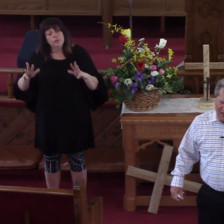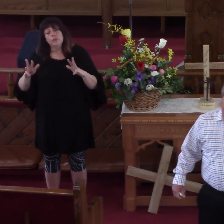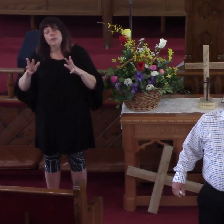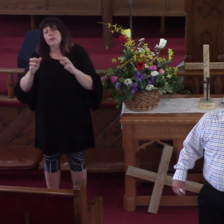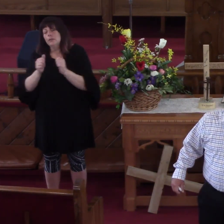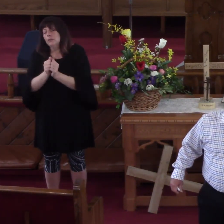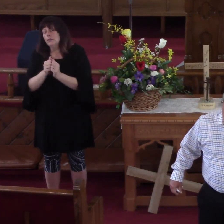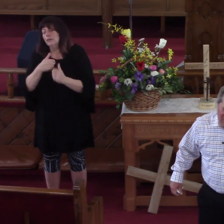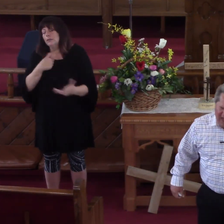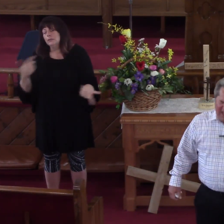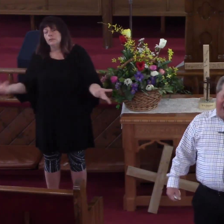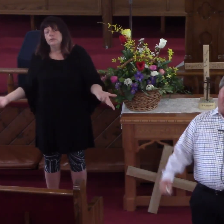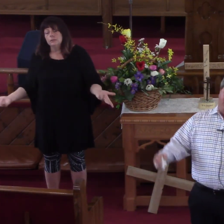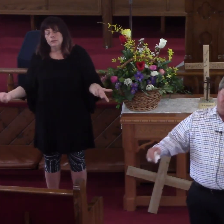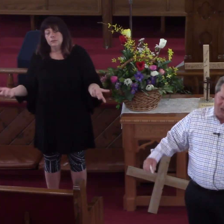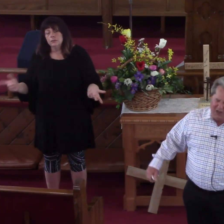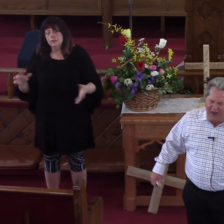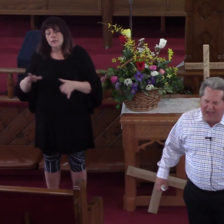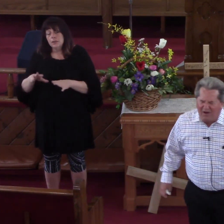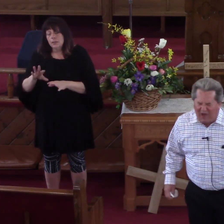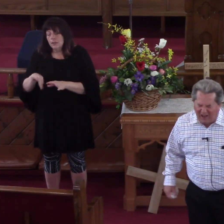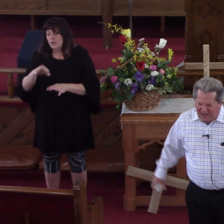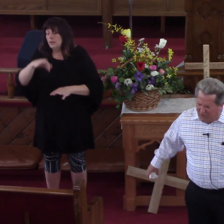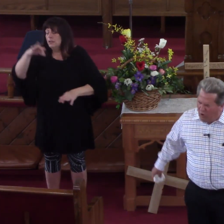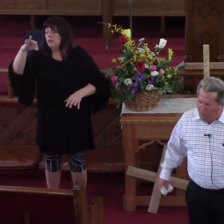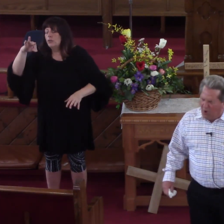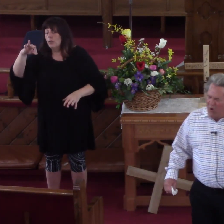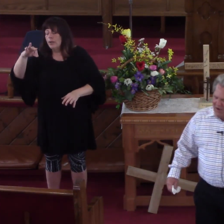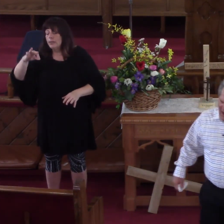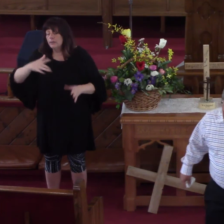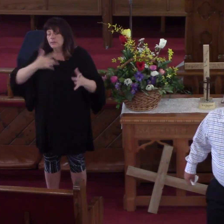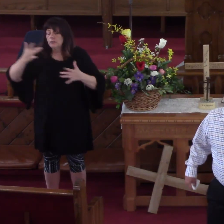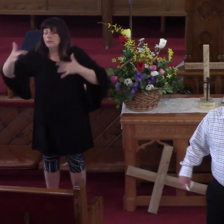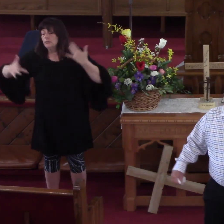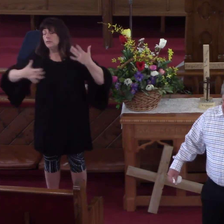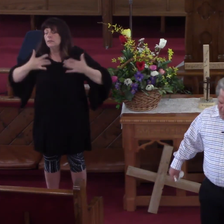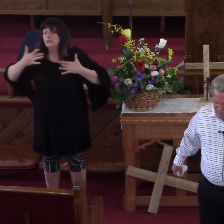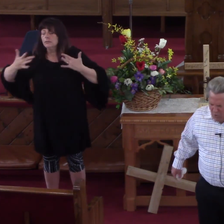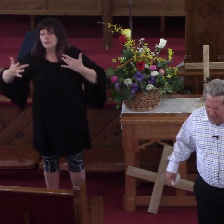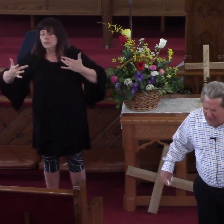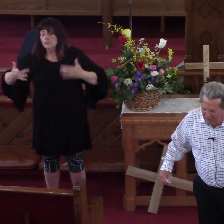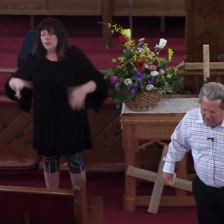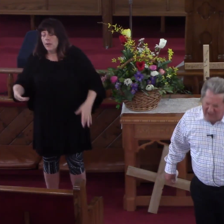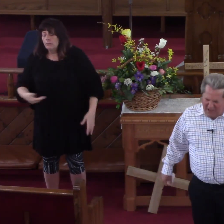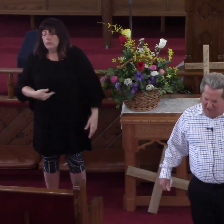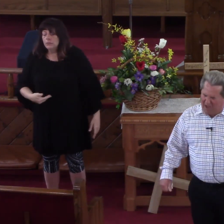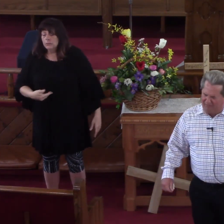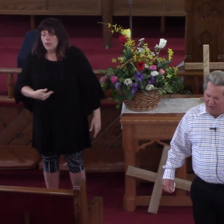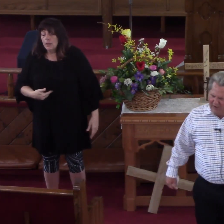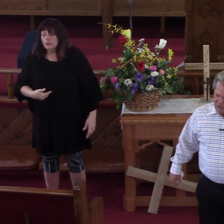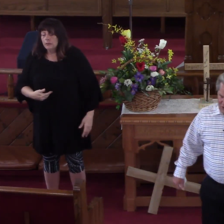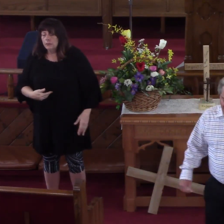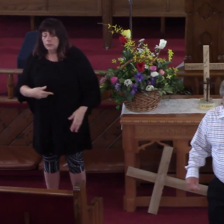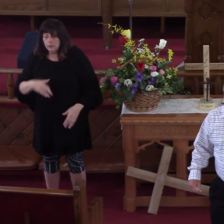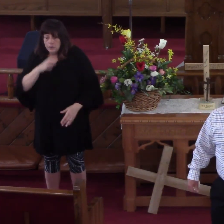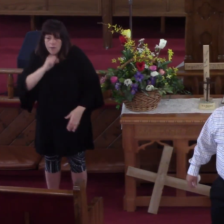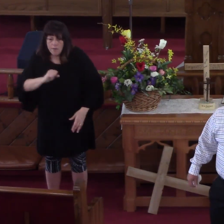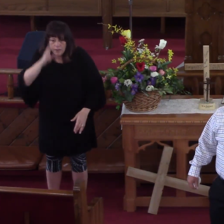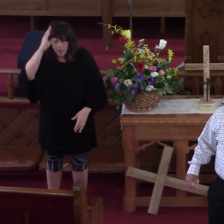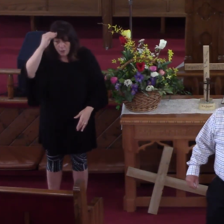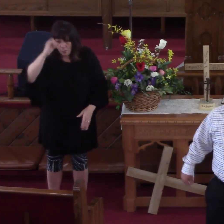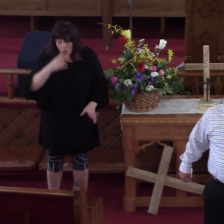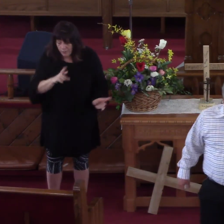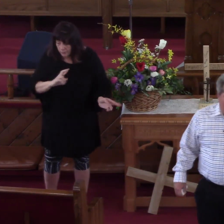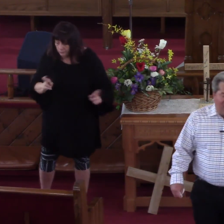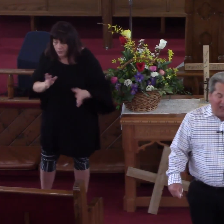the Lord can bend his soul. I can see it now. The old boy, he gets up, no doubt, my friend, starts on